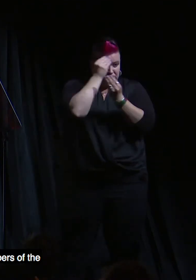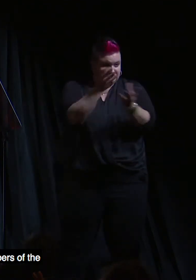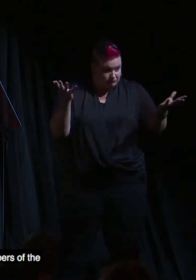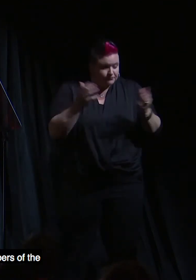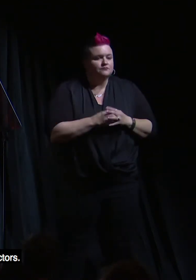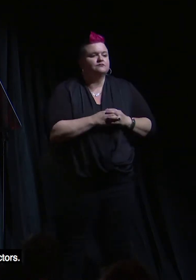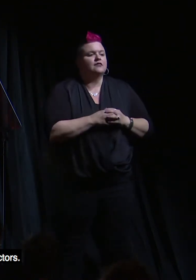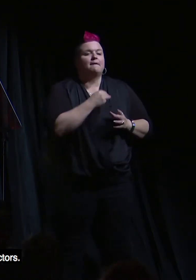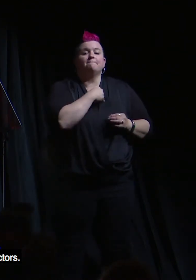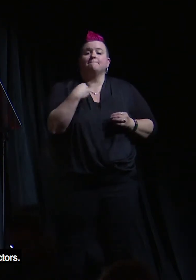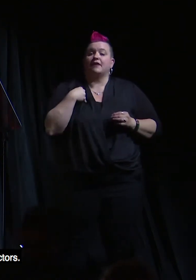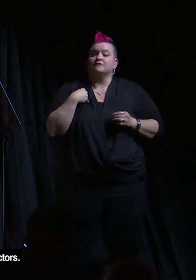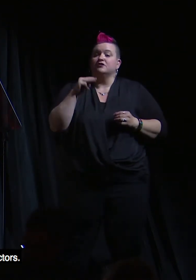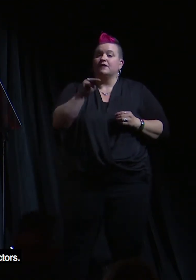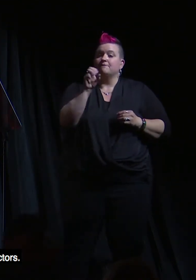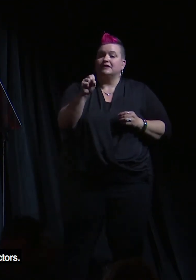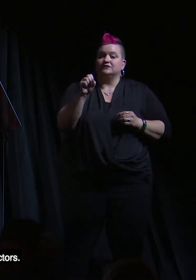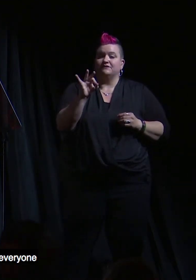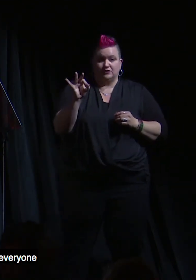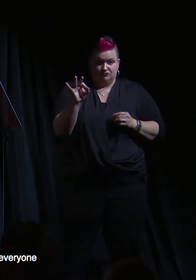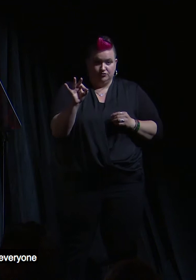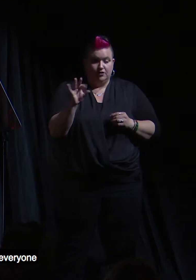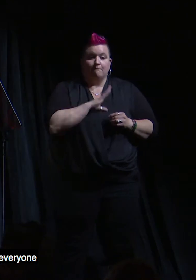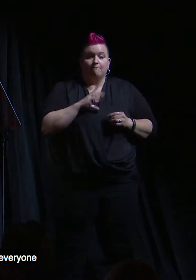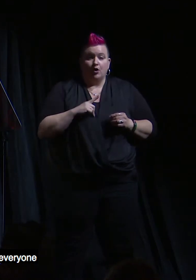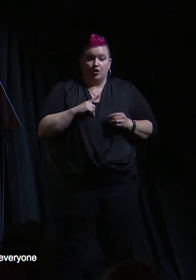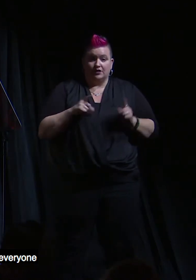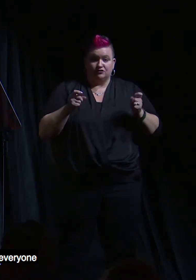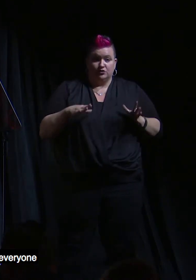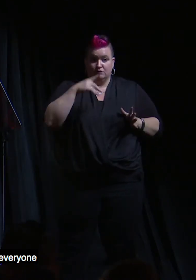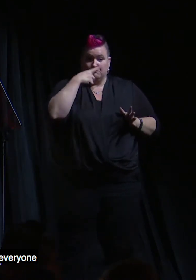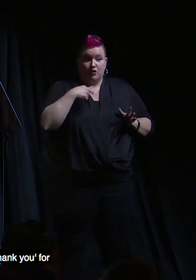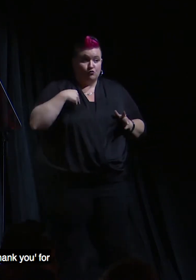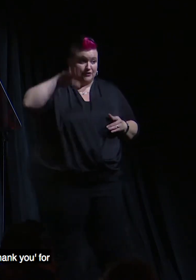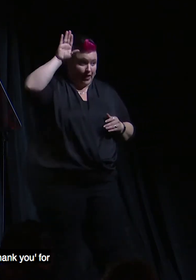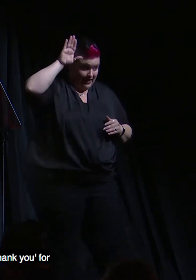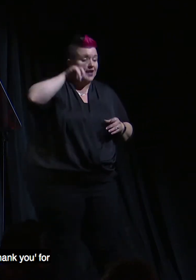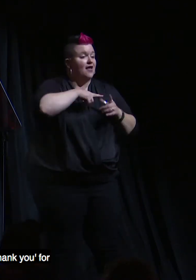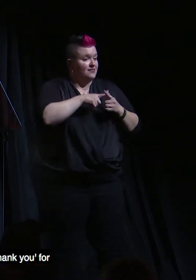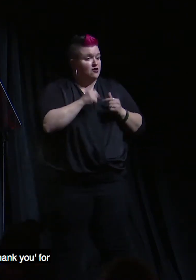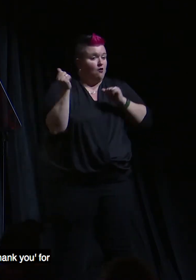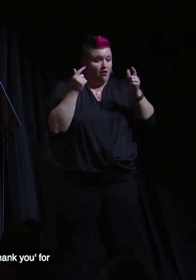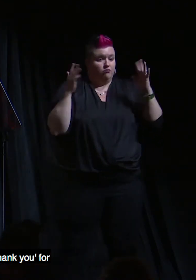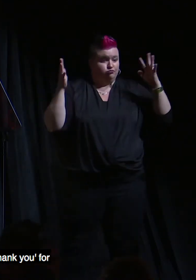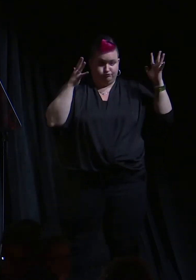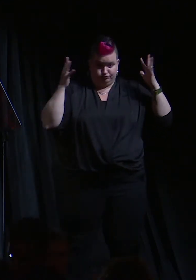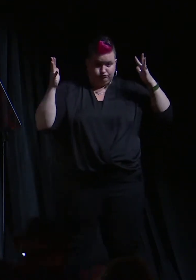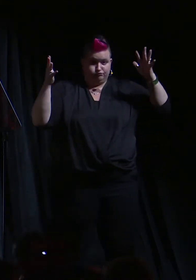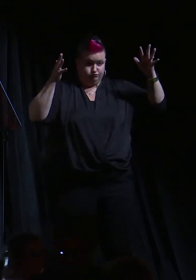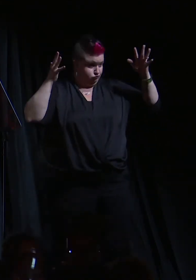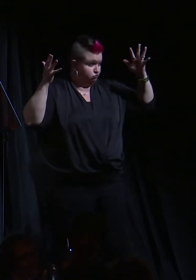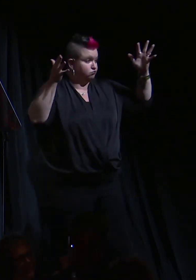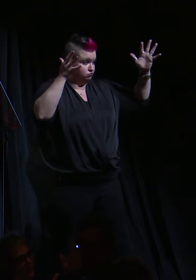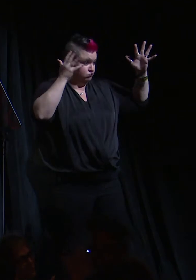call out members of the Ms. Foundation Board of Directors, if you could just raise your hands and everybody give them a round of applause and